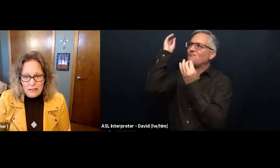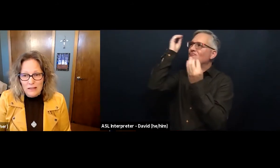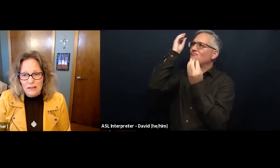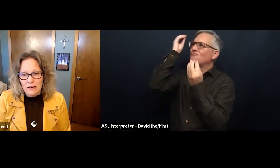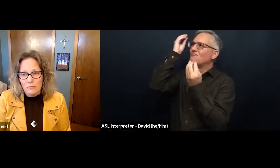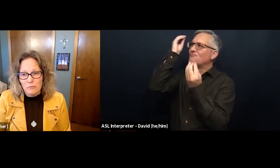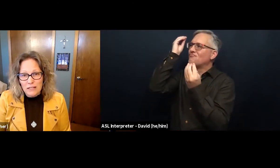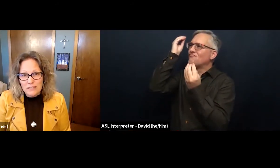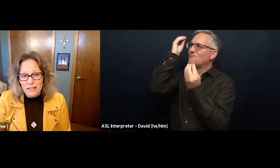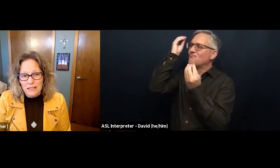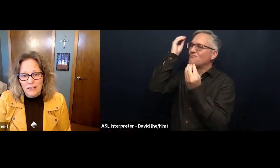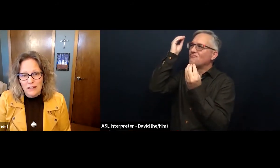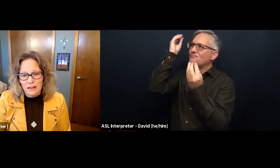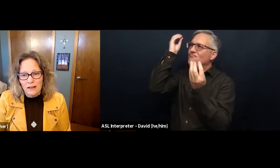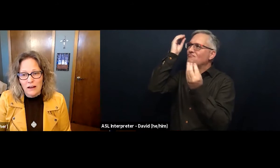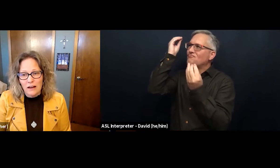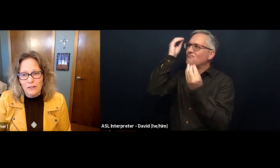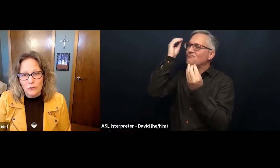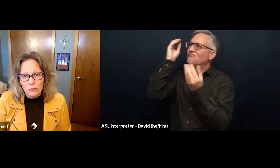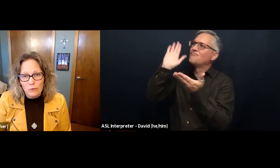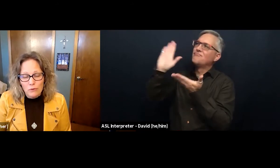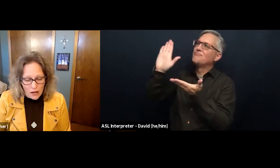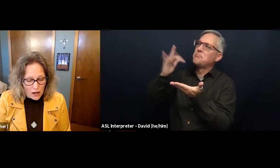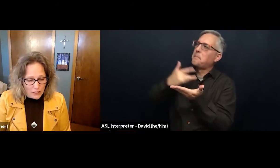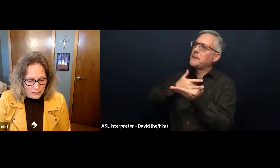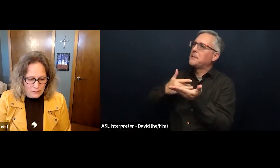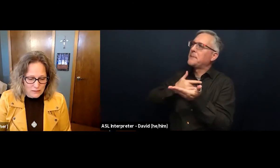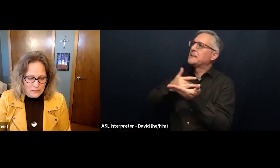meditating on who God is,